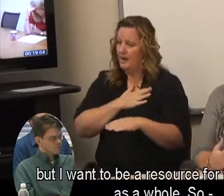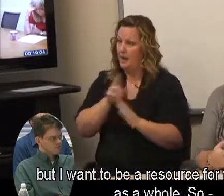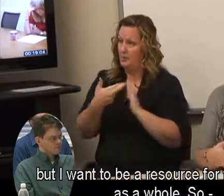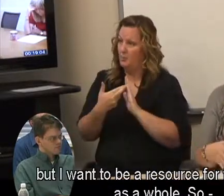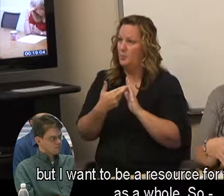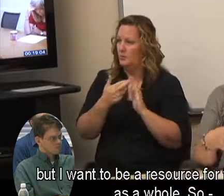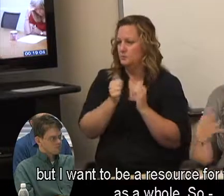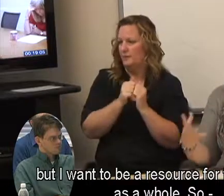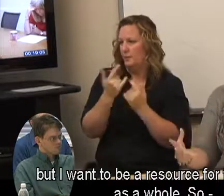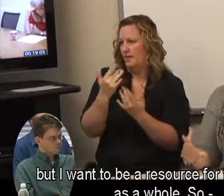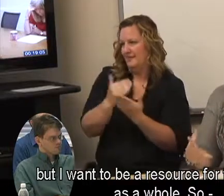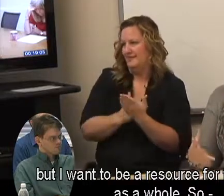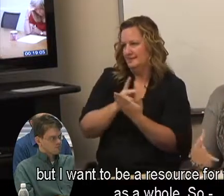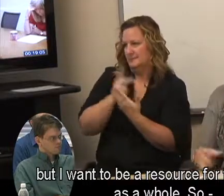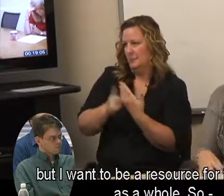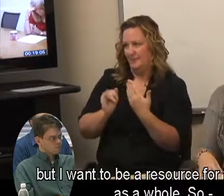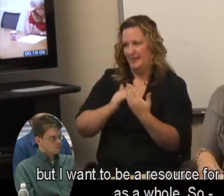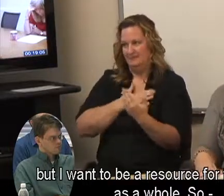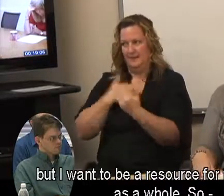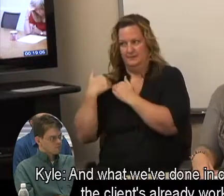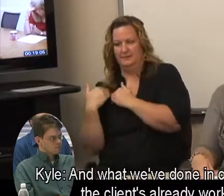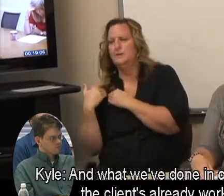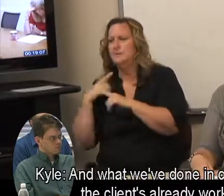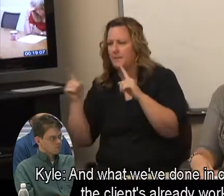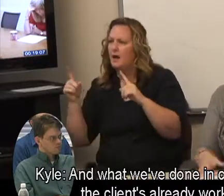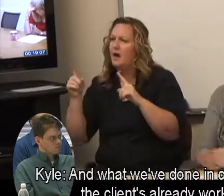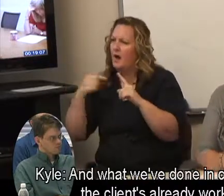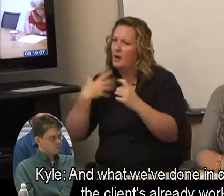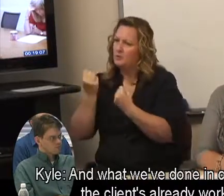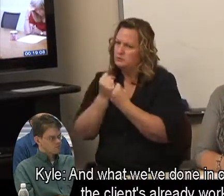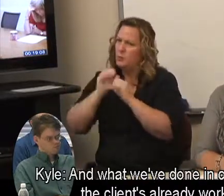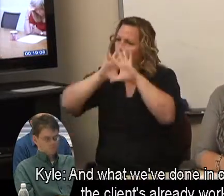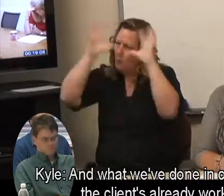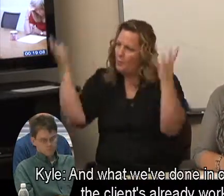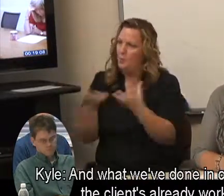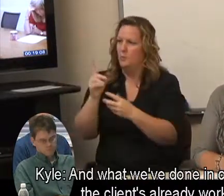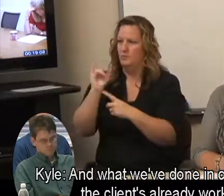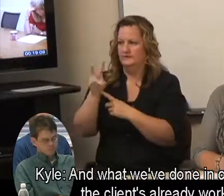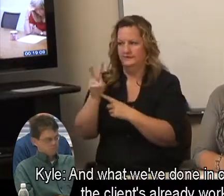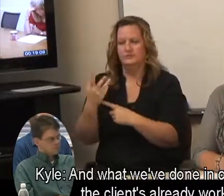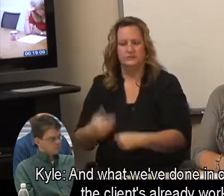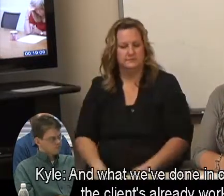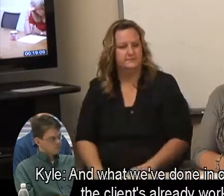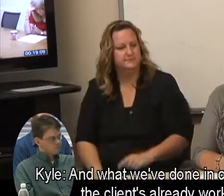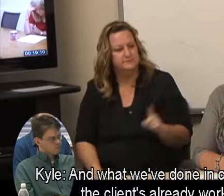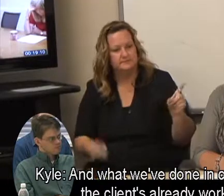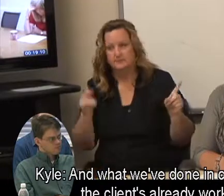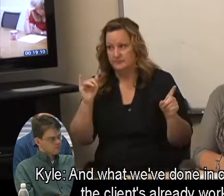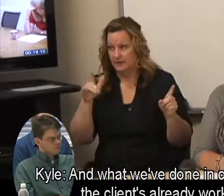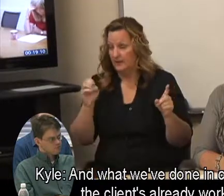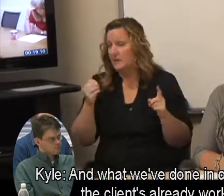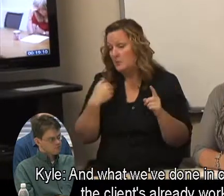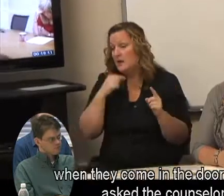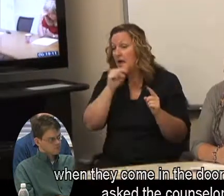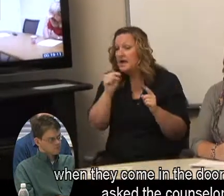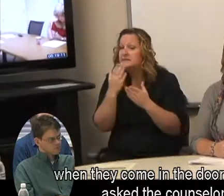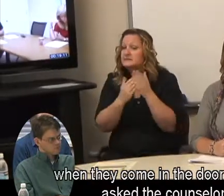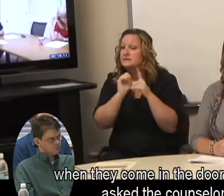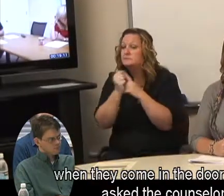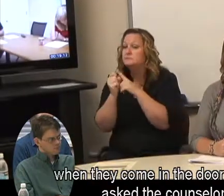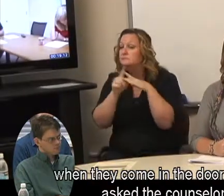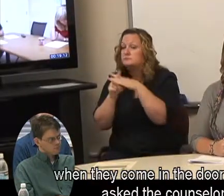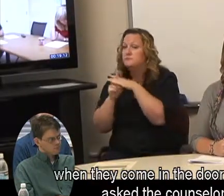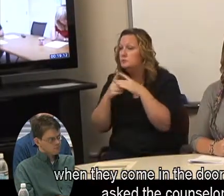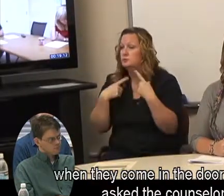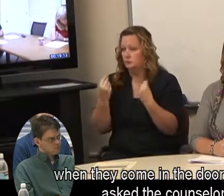a resource for the division as a whole. And what we've done in cases where the client's already working when they come